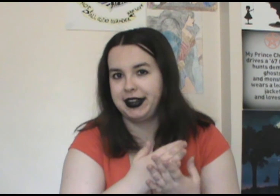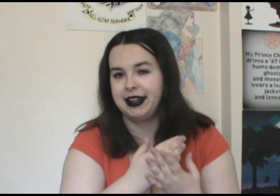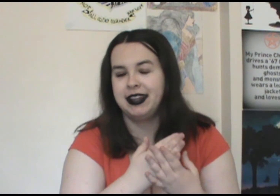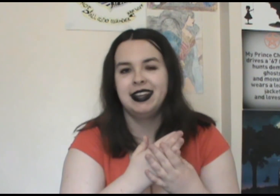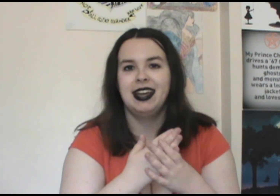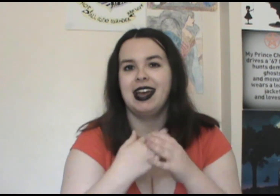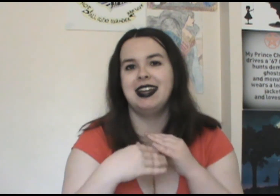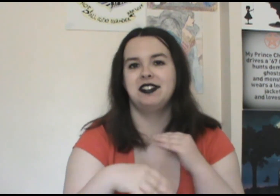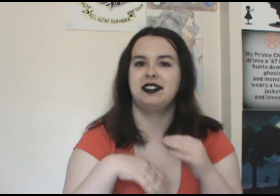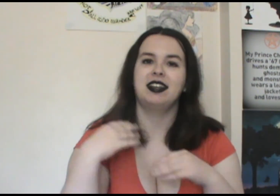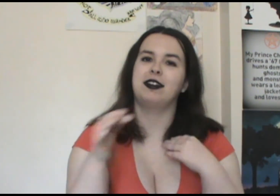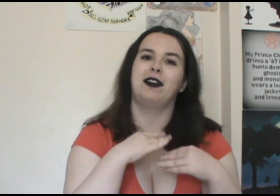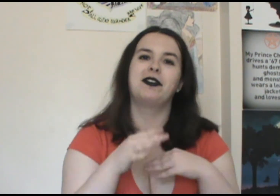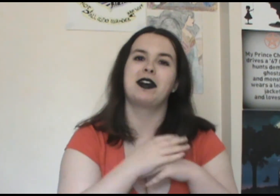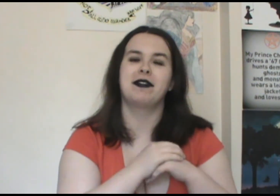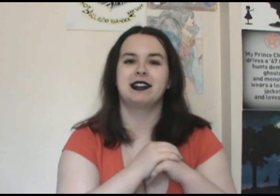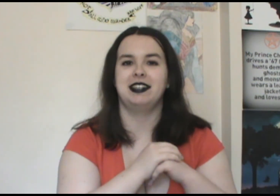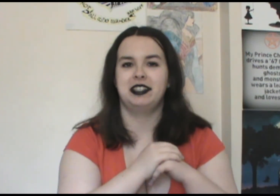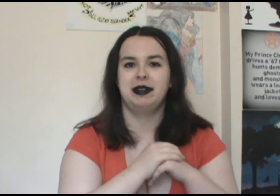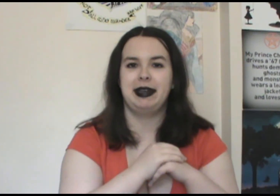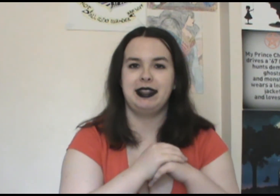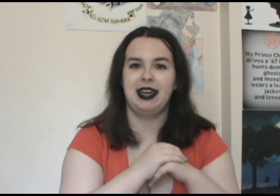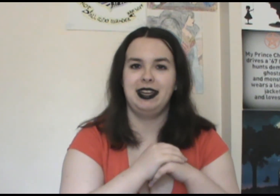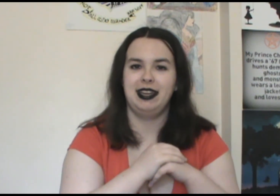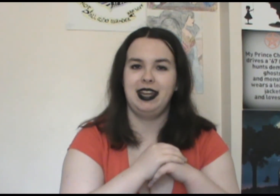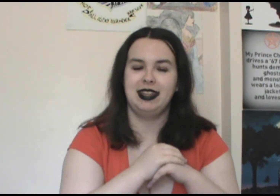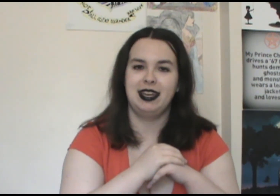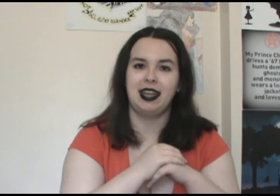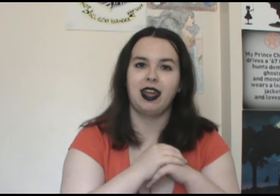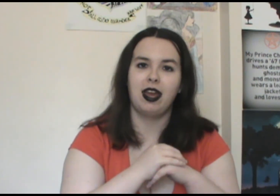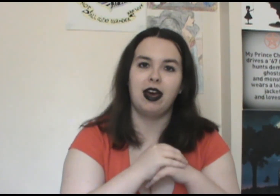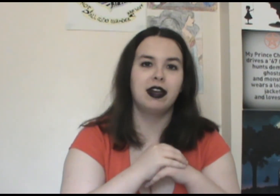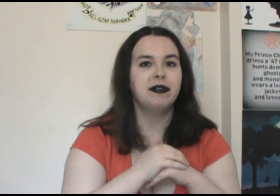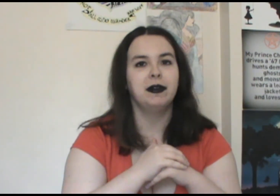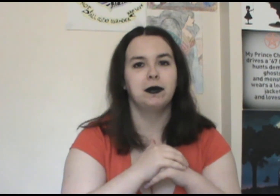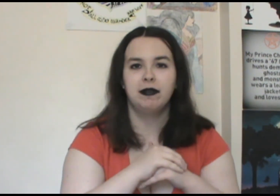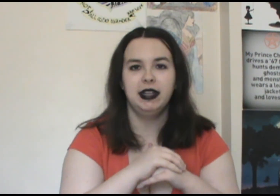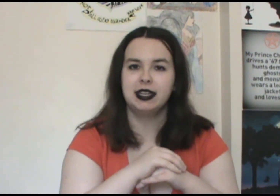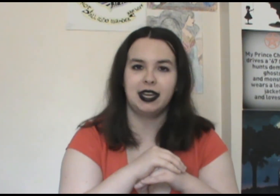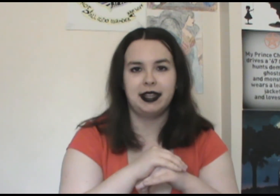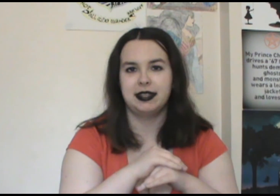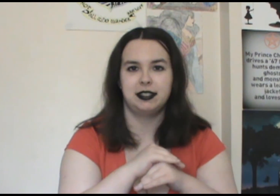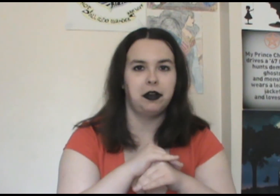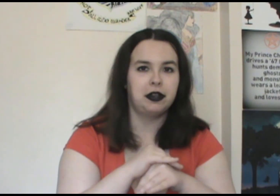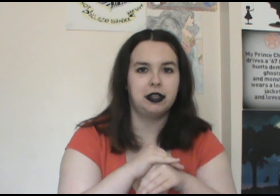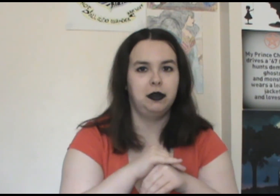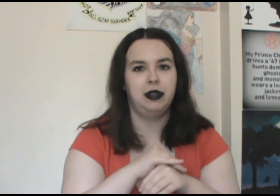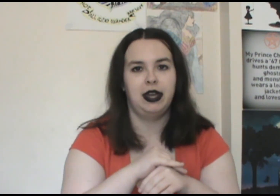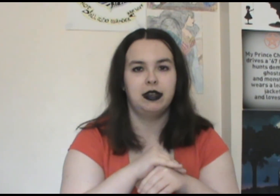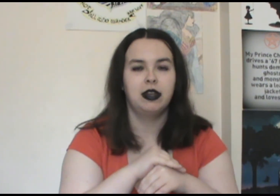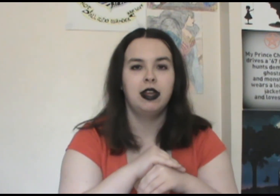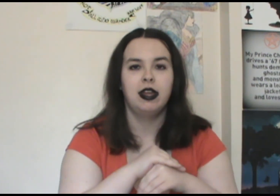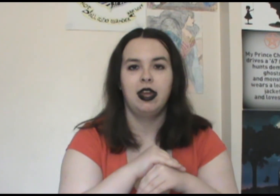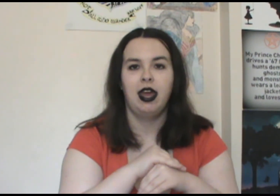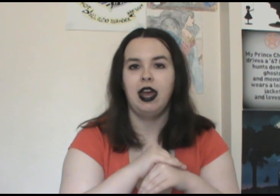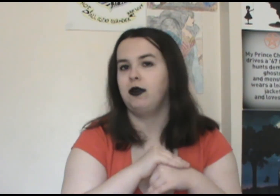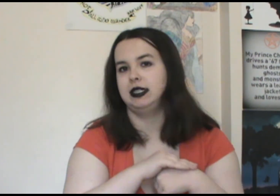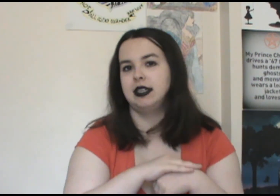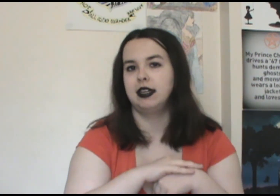And just like their whole conversation about that and like Oliver revealing like this certain clue that how he's gonna